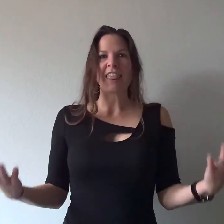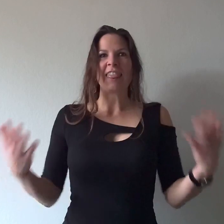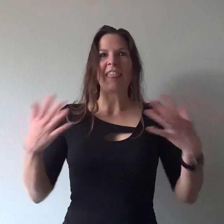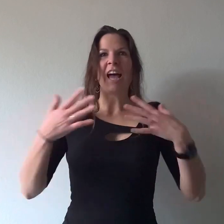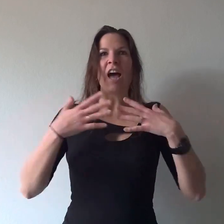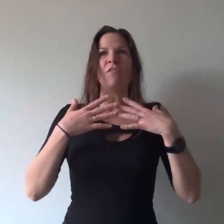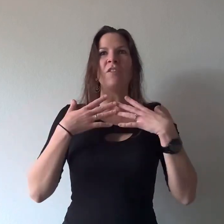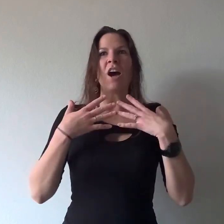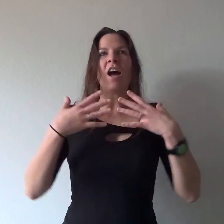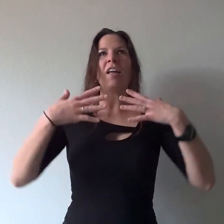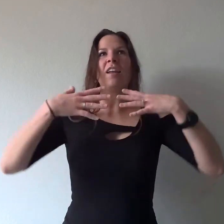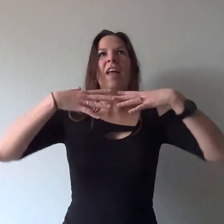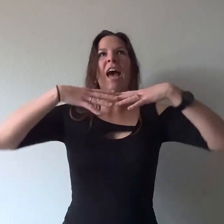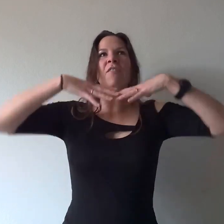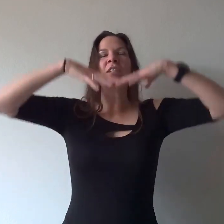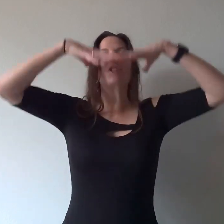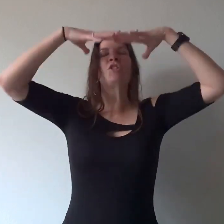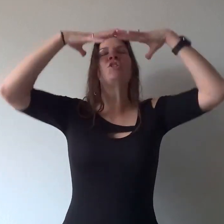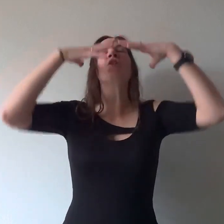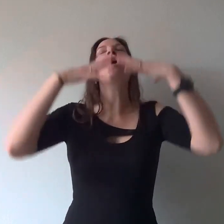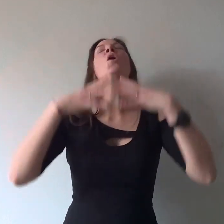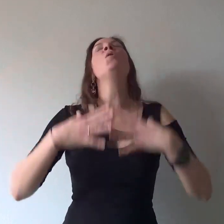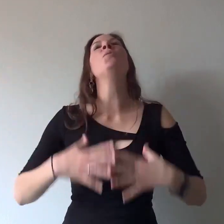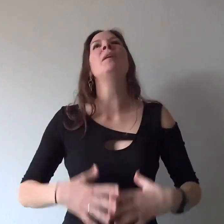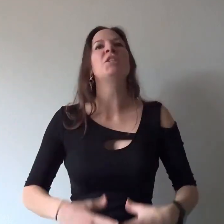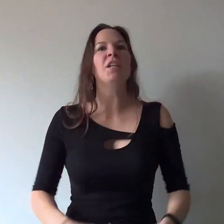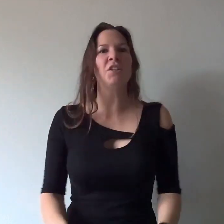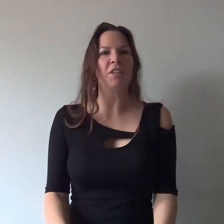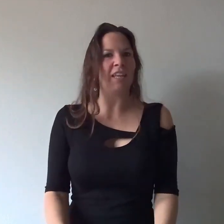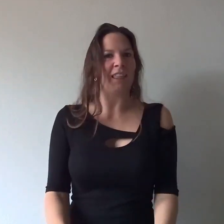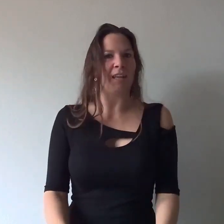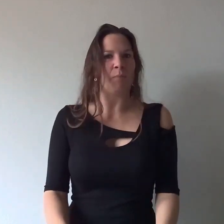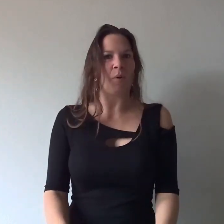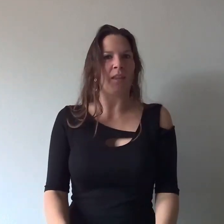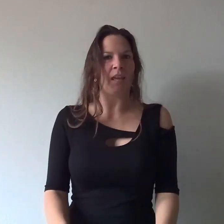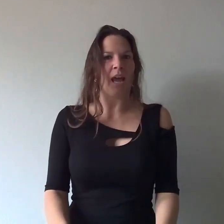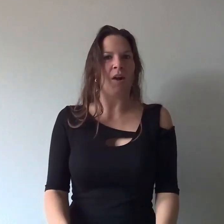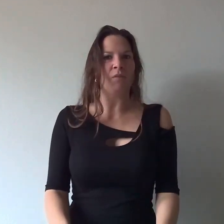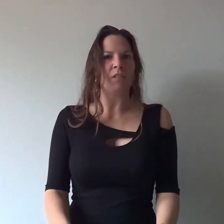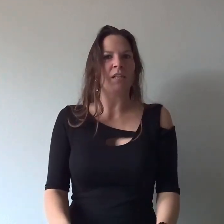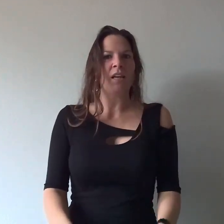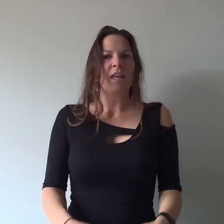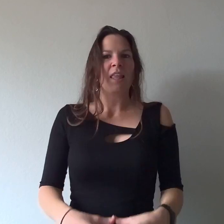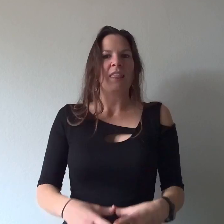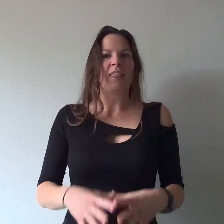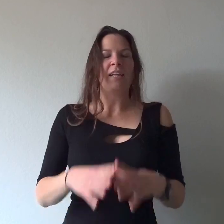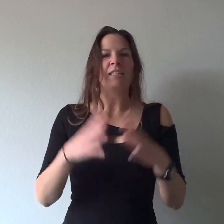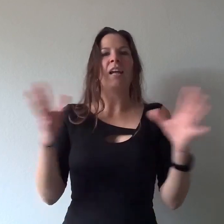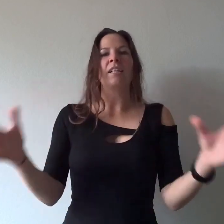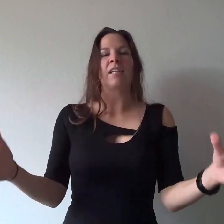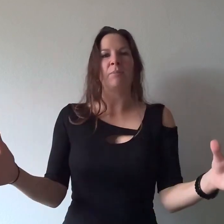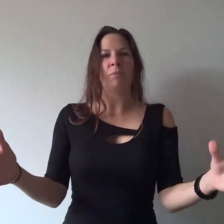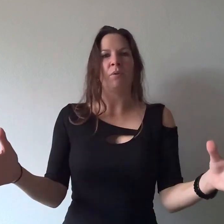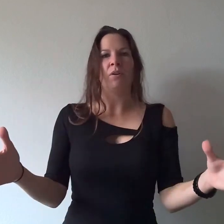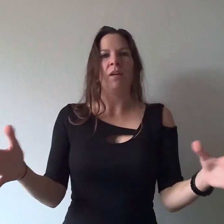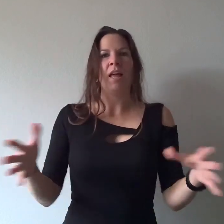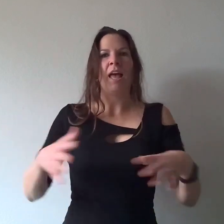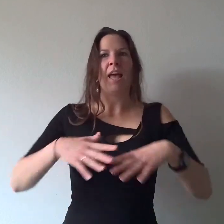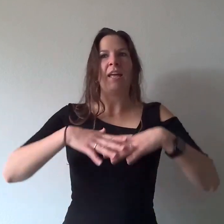of not having so much underneath it boiling out that it's unacceptable and